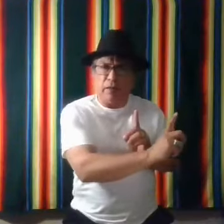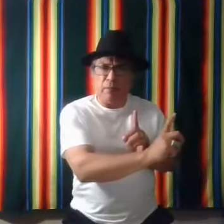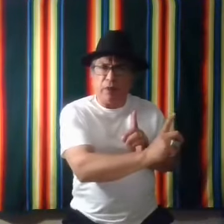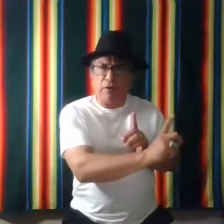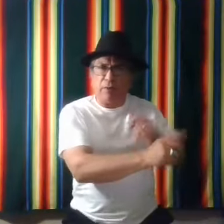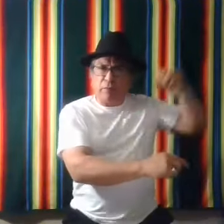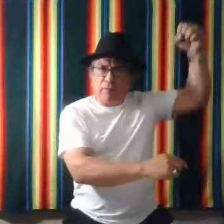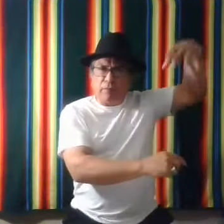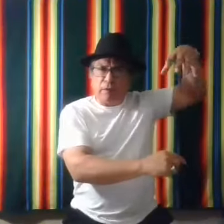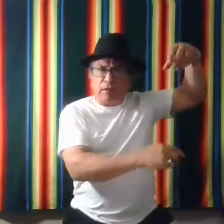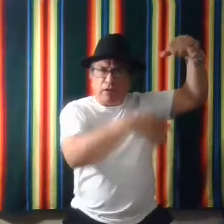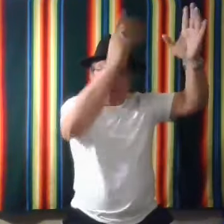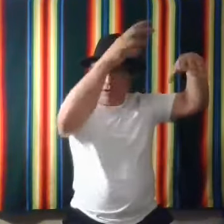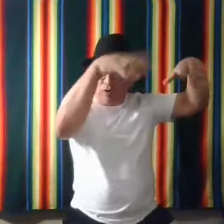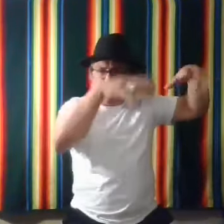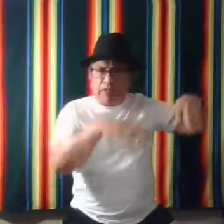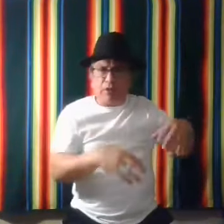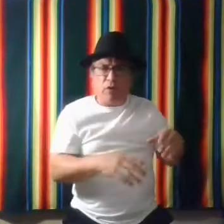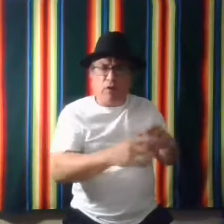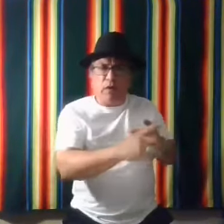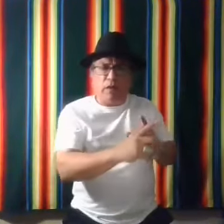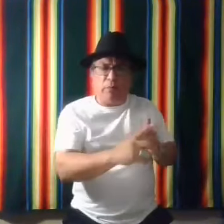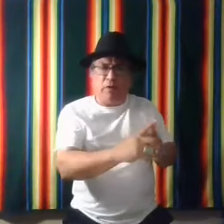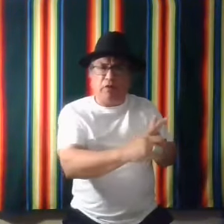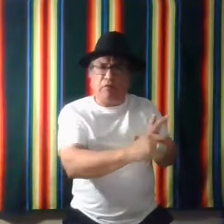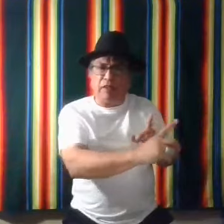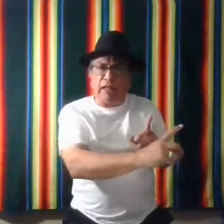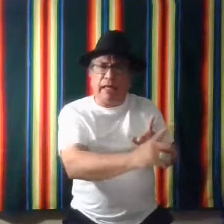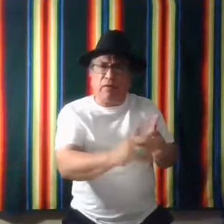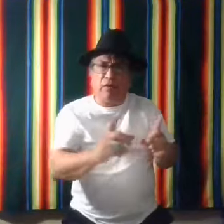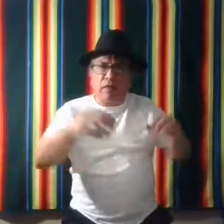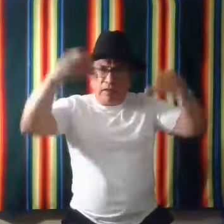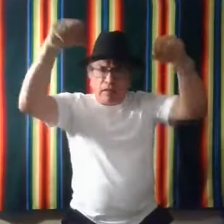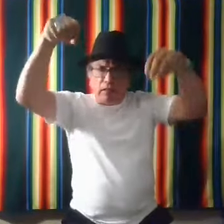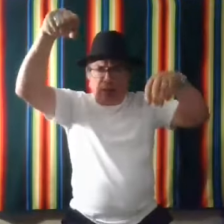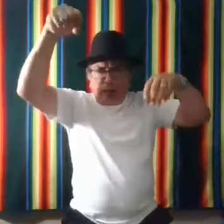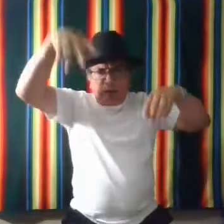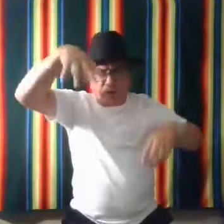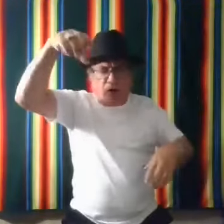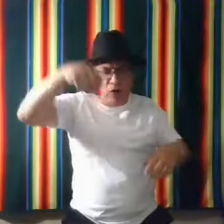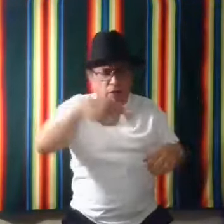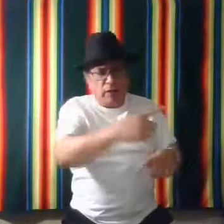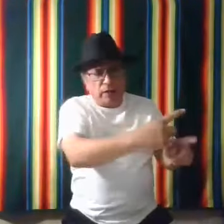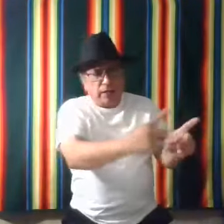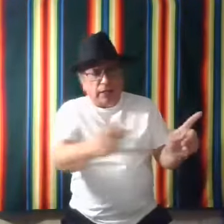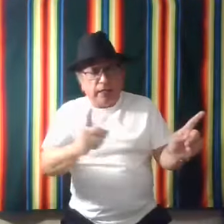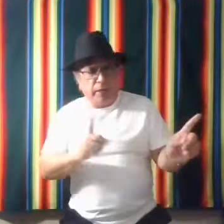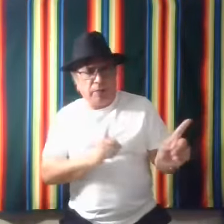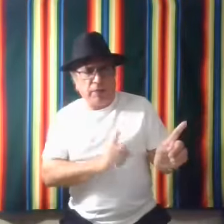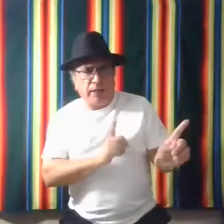here you know when you're talking about snow and if it's late late fall that hand would be back